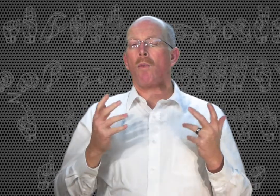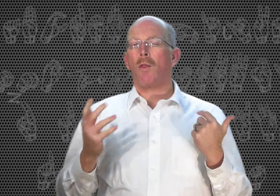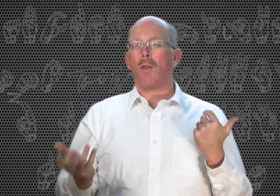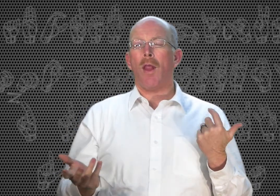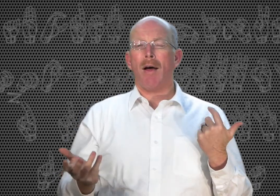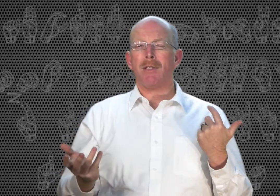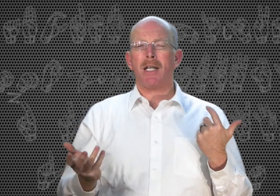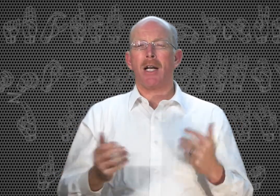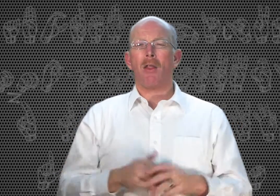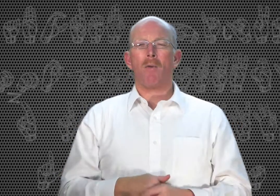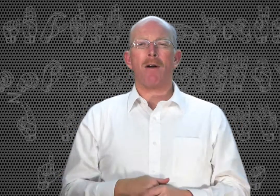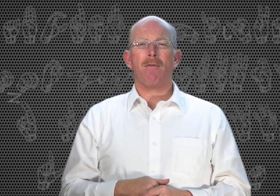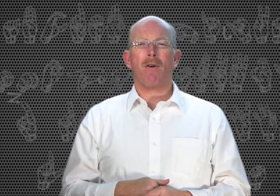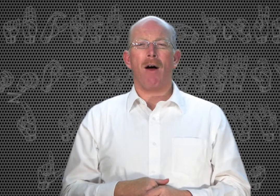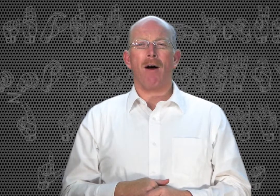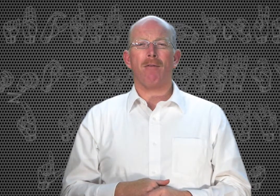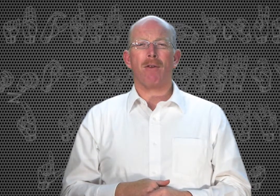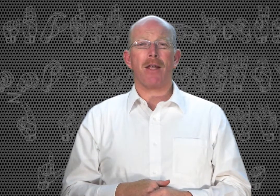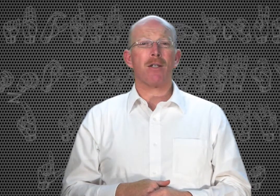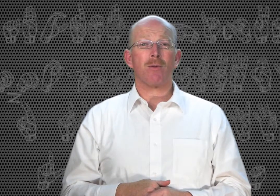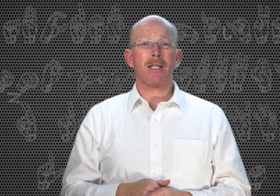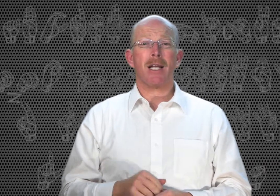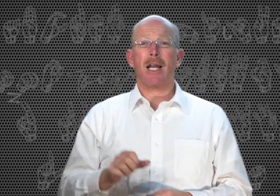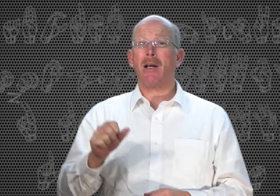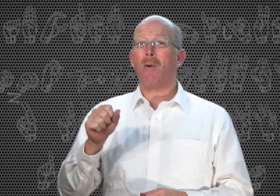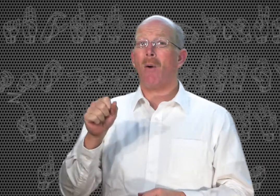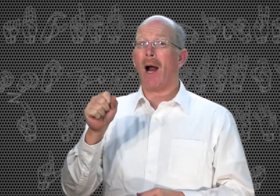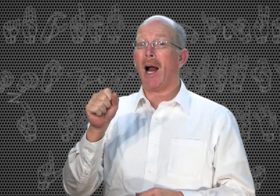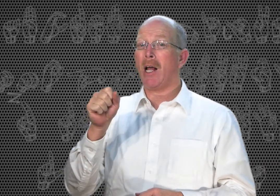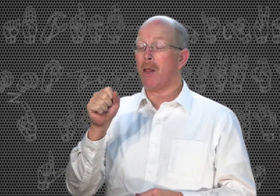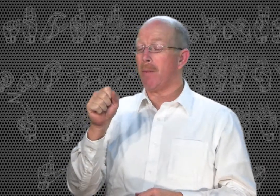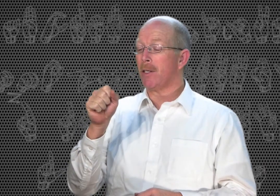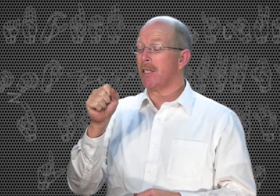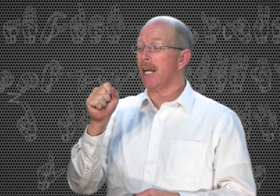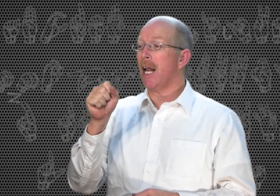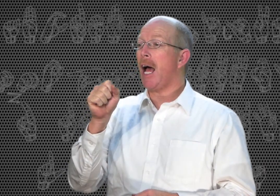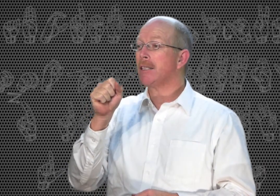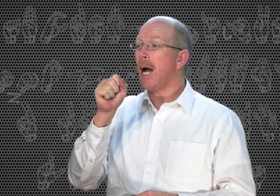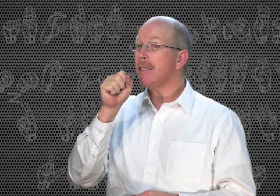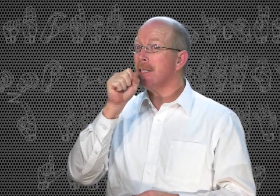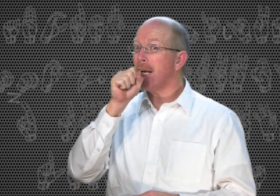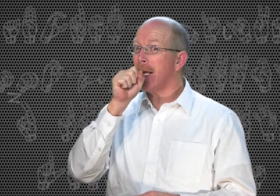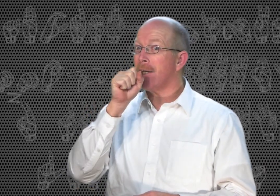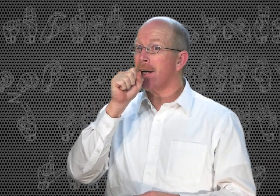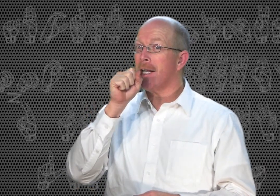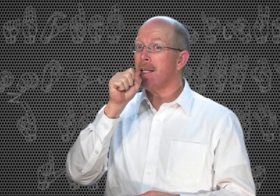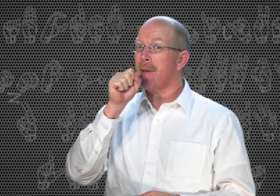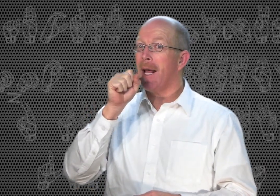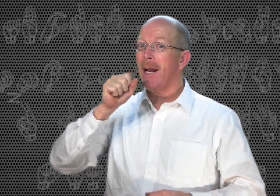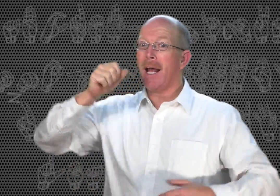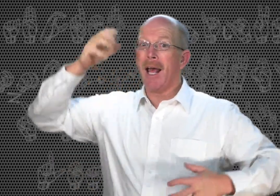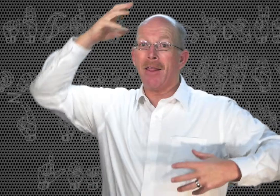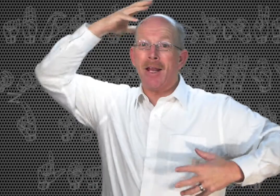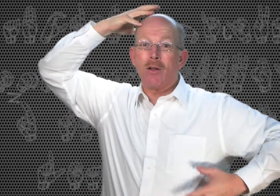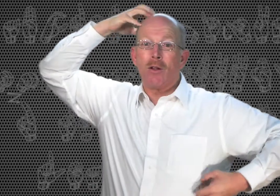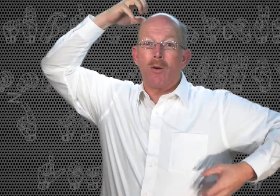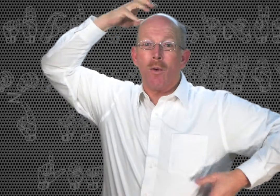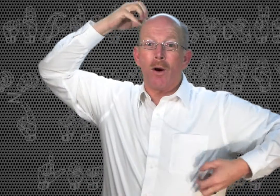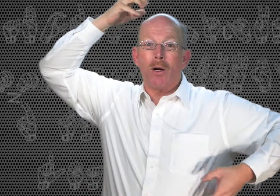I've seen another one for this recently where the person did like they're eating the banana and then did the word